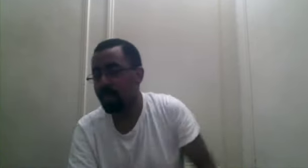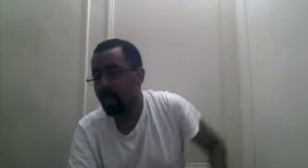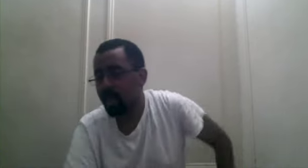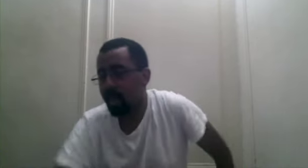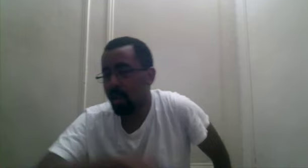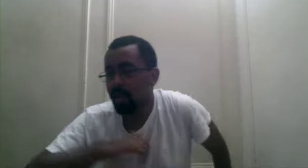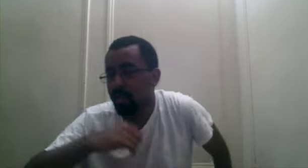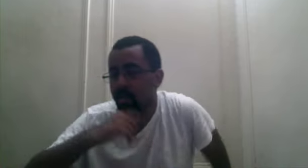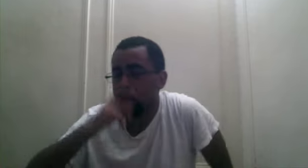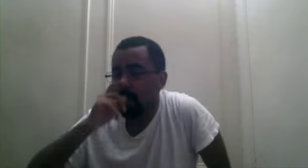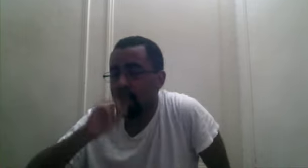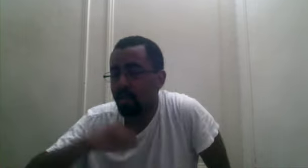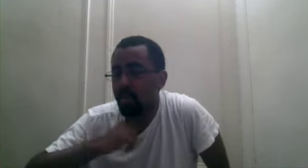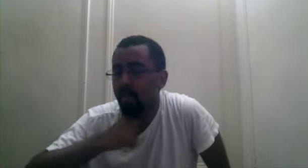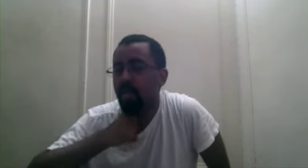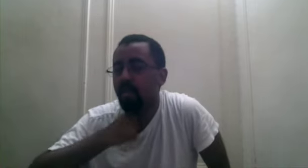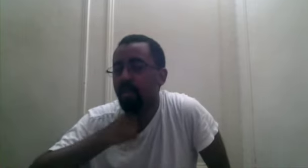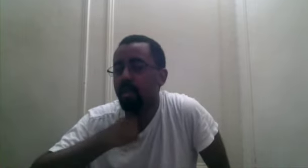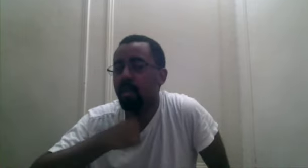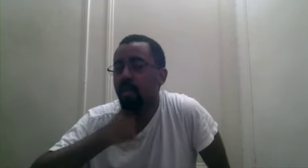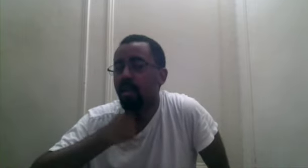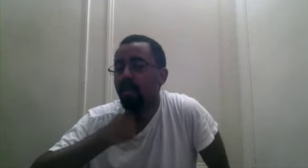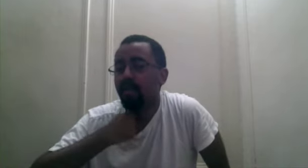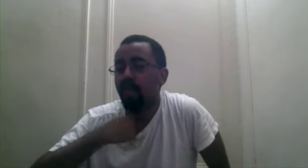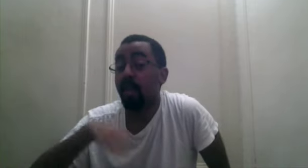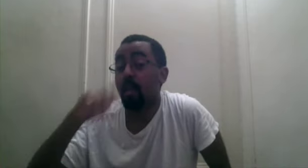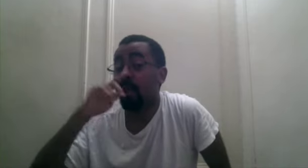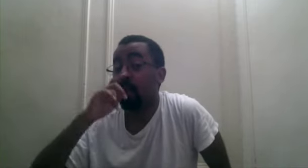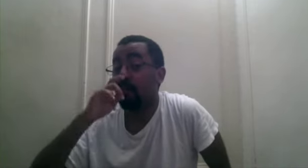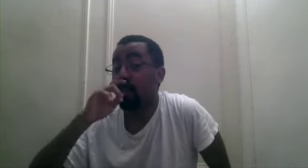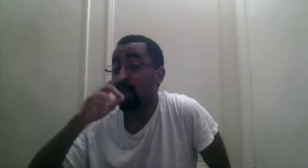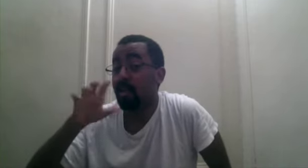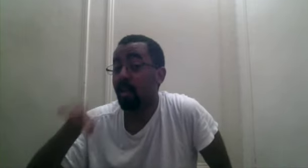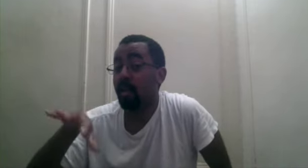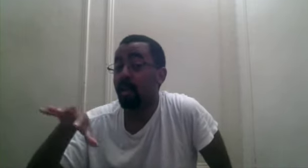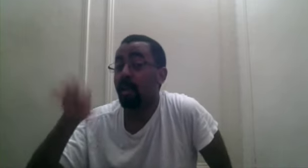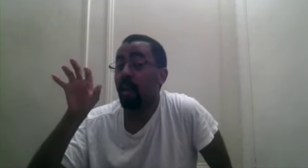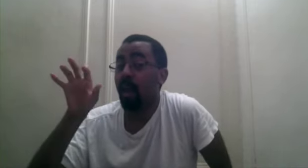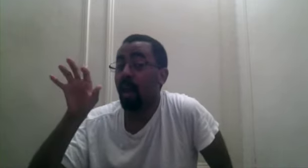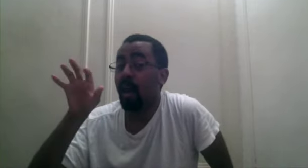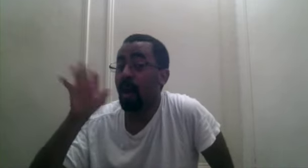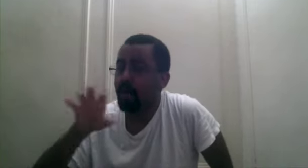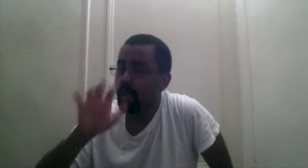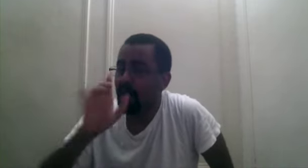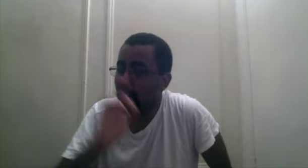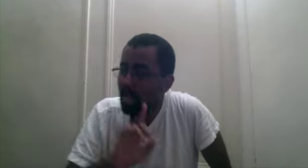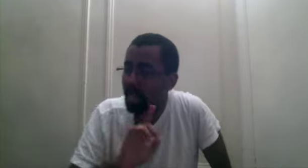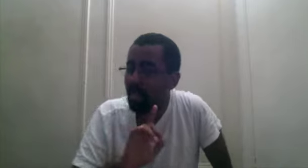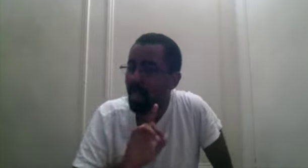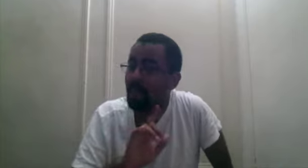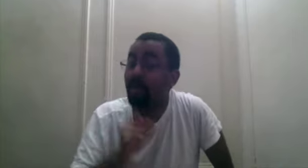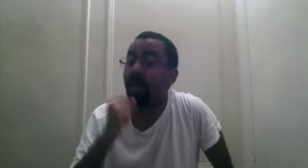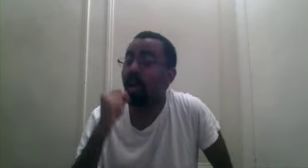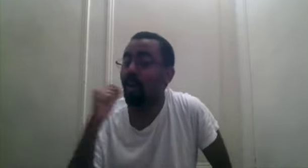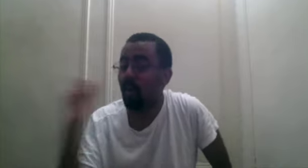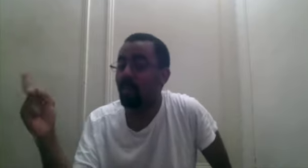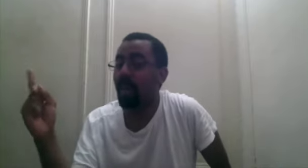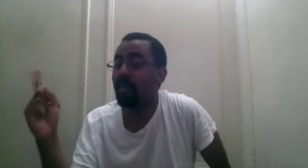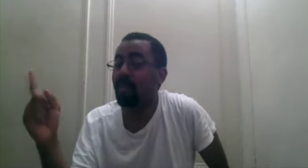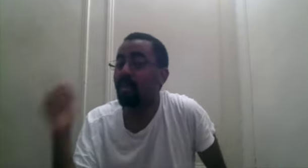Kidd and those three other supernovas. Like, for the next arc, I'm not sure this is going to happen, but I hope it happens and